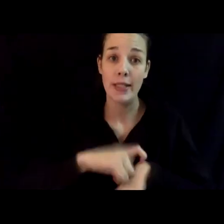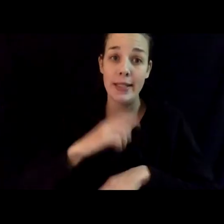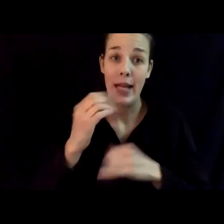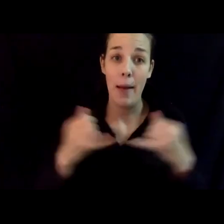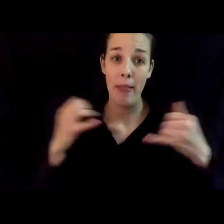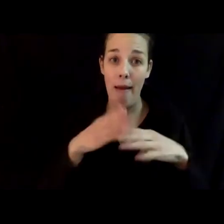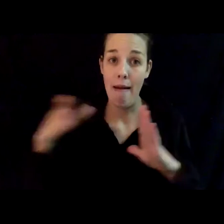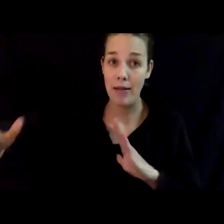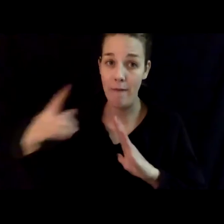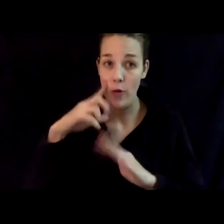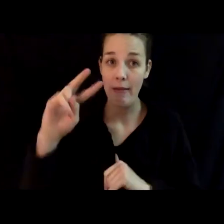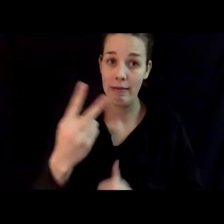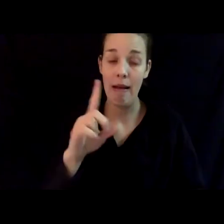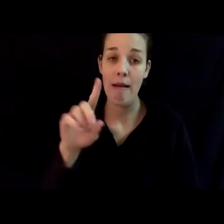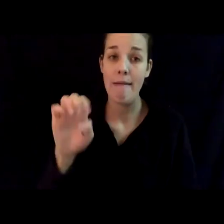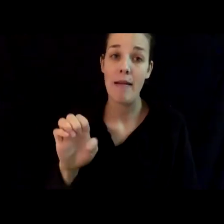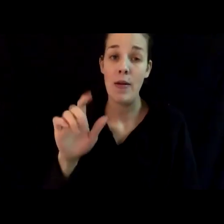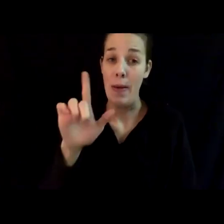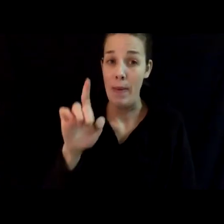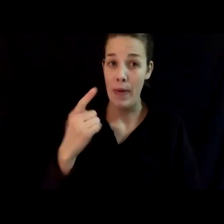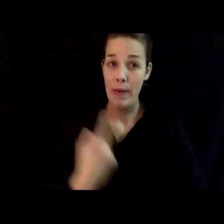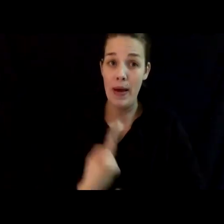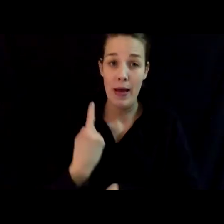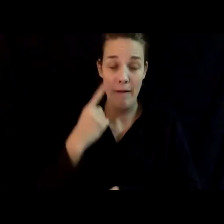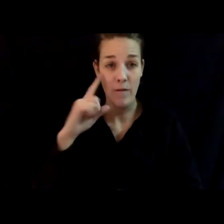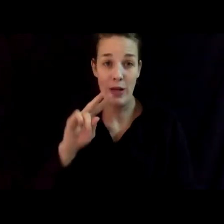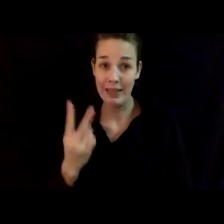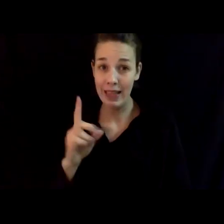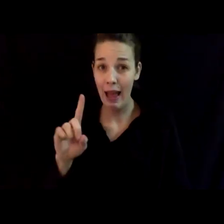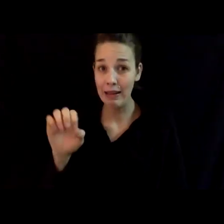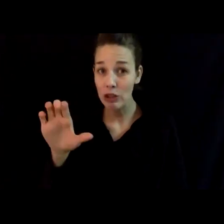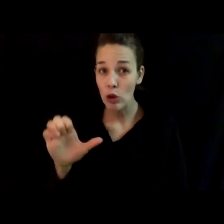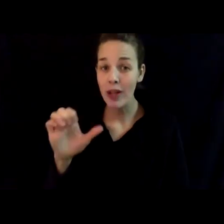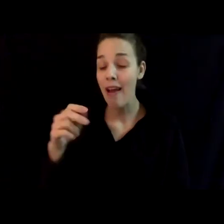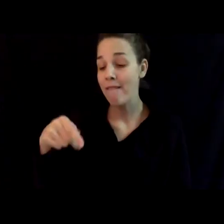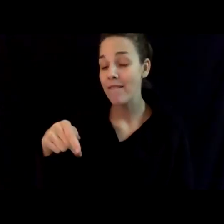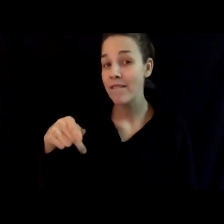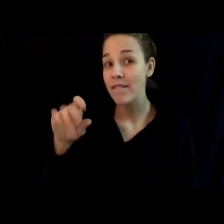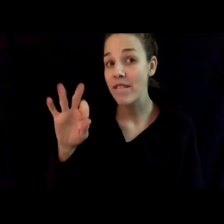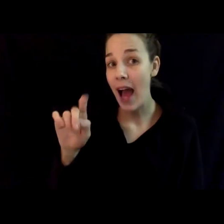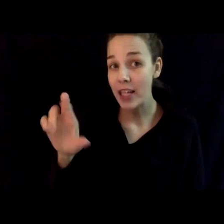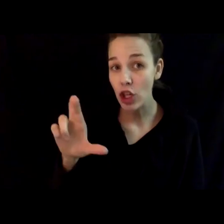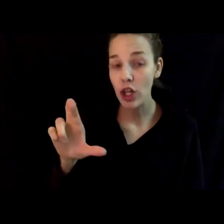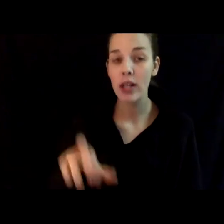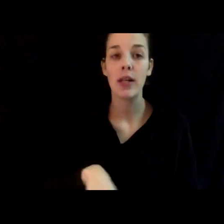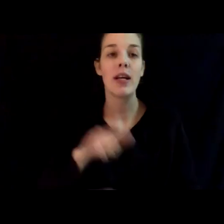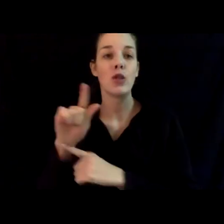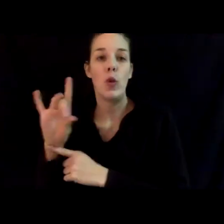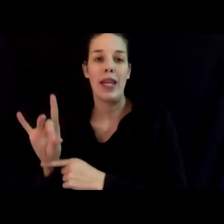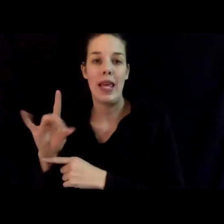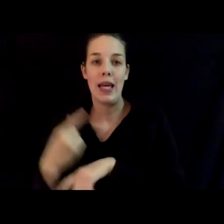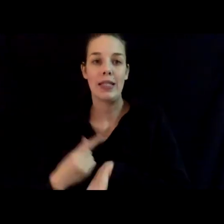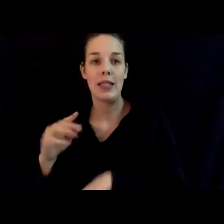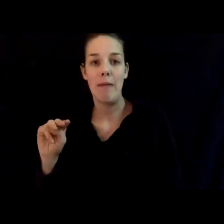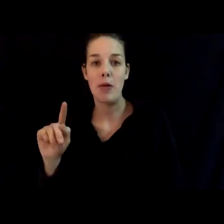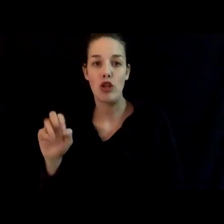second dose. It's 21 days for the second dose of the Pfizer vaccine and 28 days for the Moderna